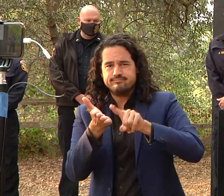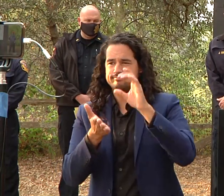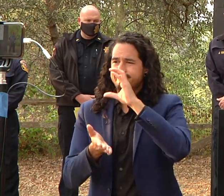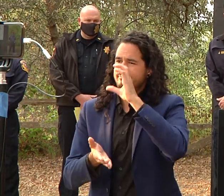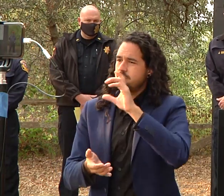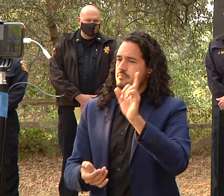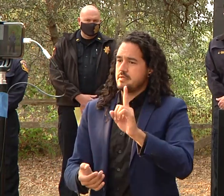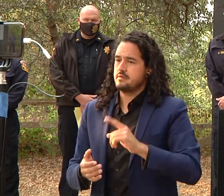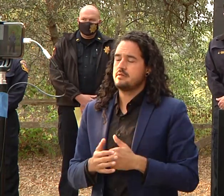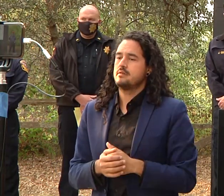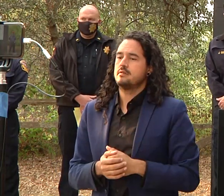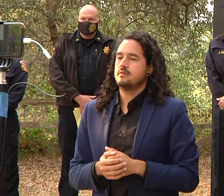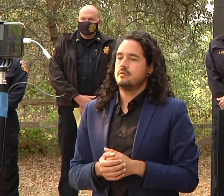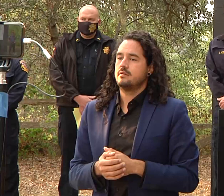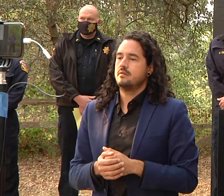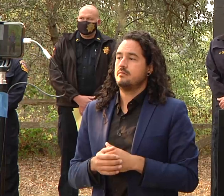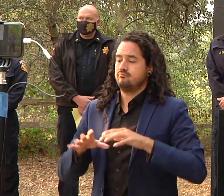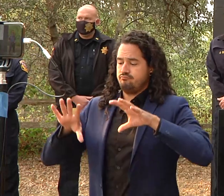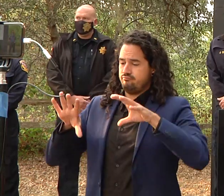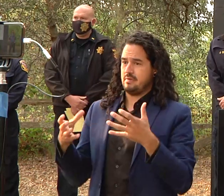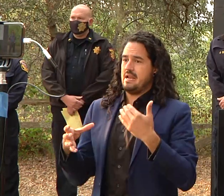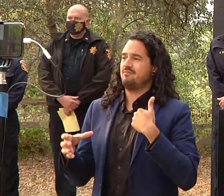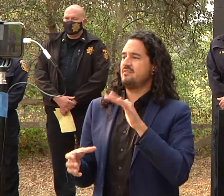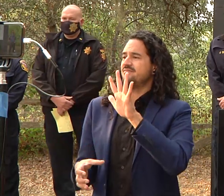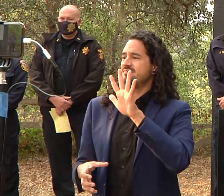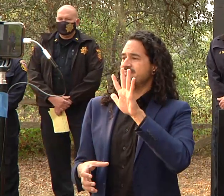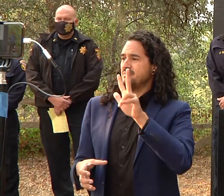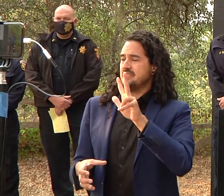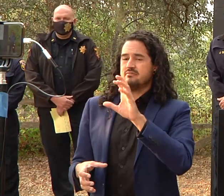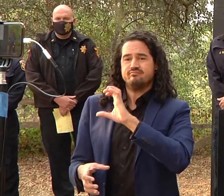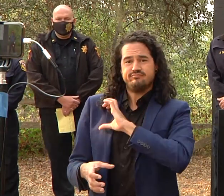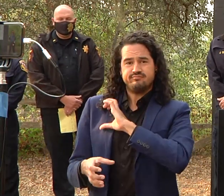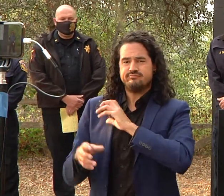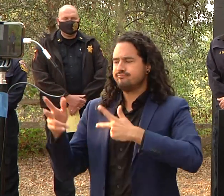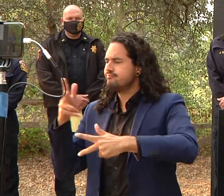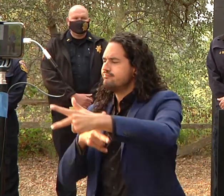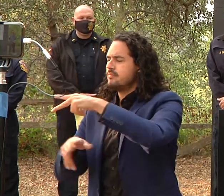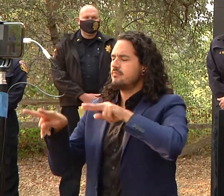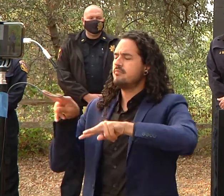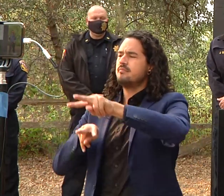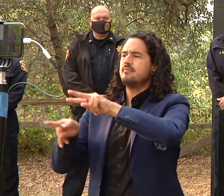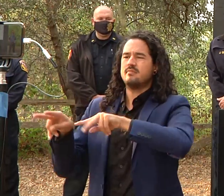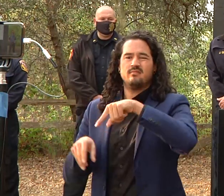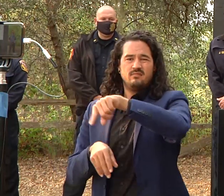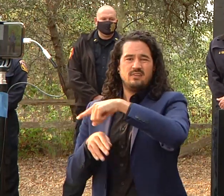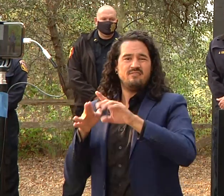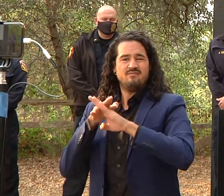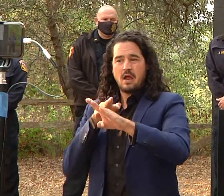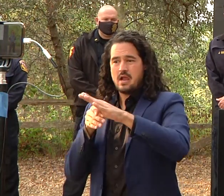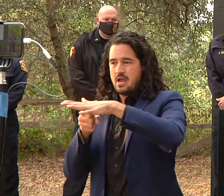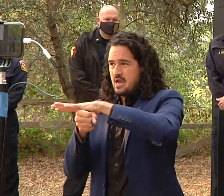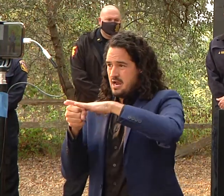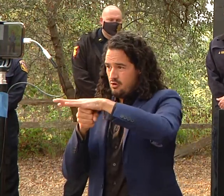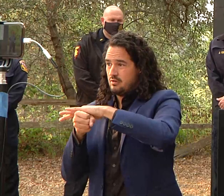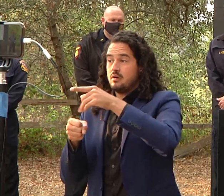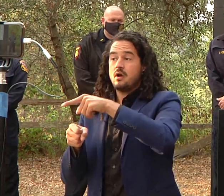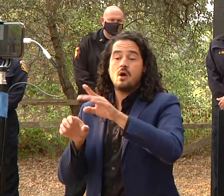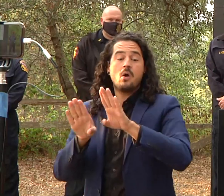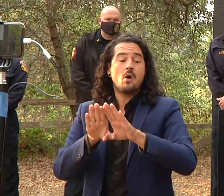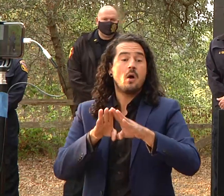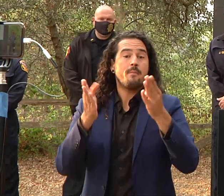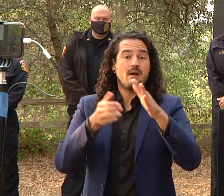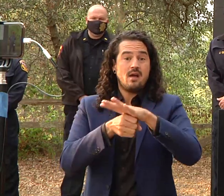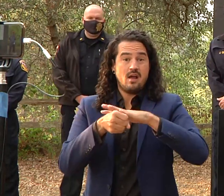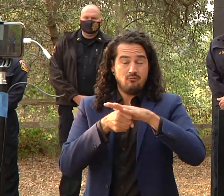and officers patrolling those evacuated zones and also the newly repopulated zones today and we're looking at 60 plus